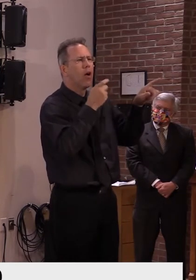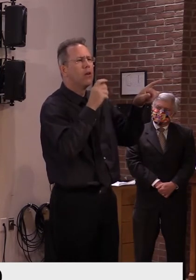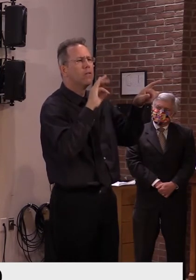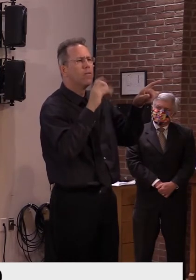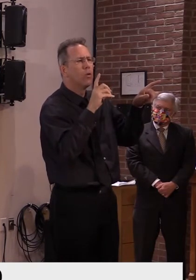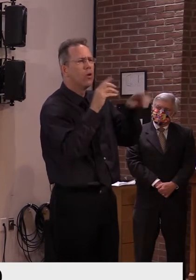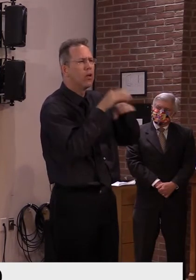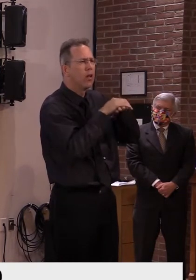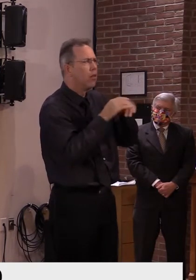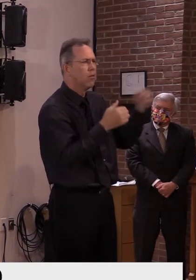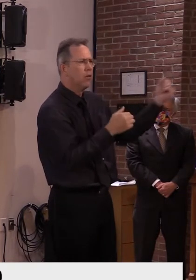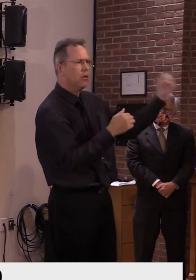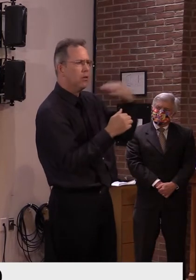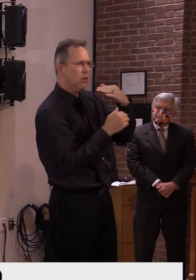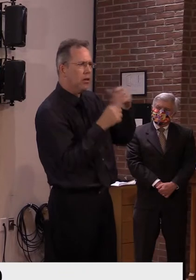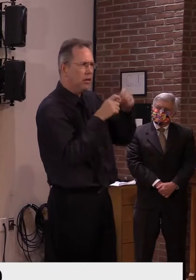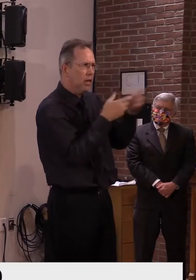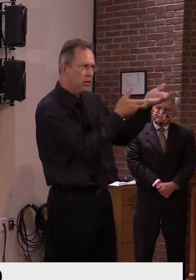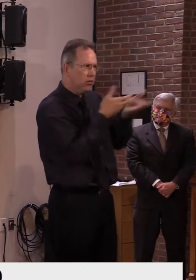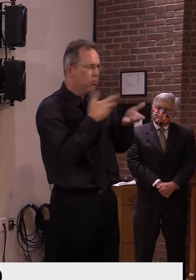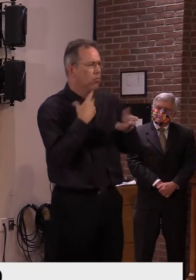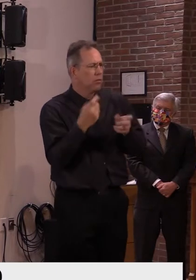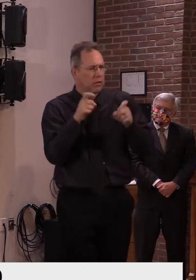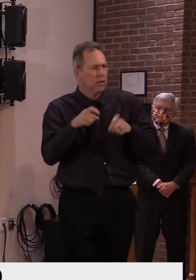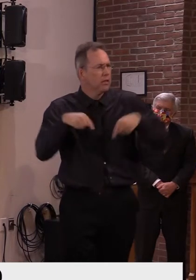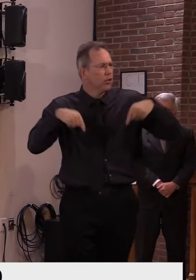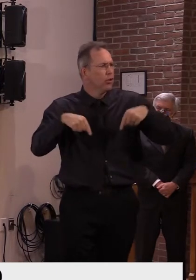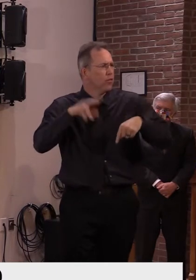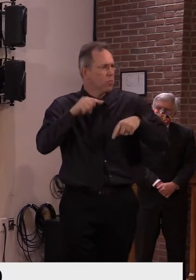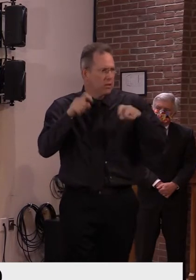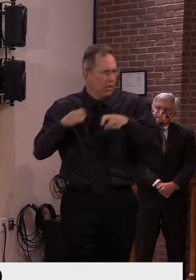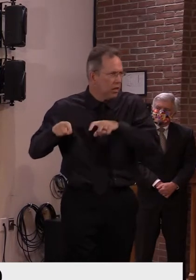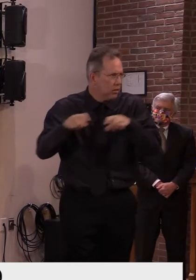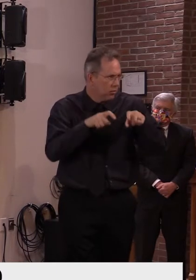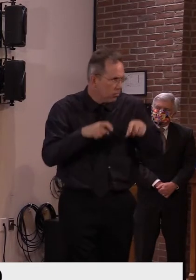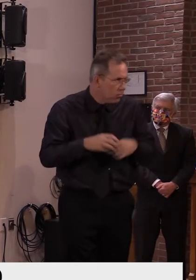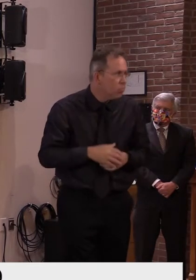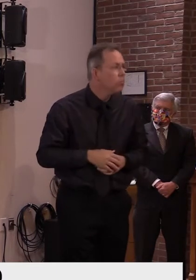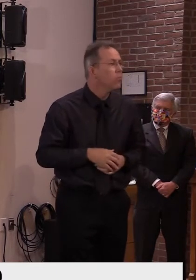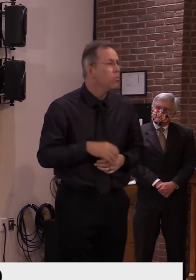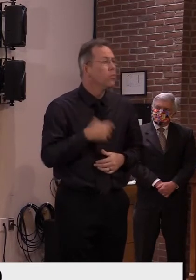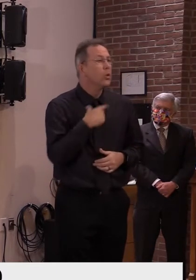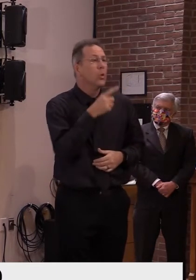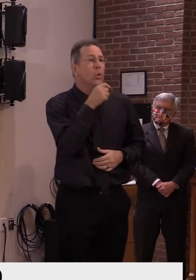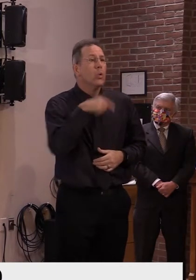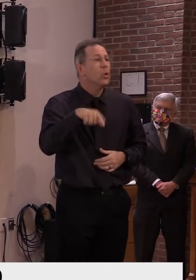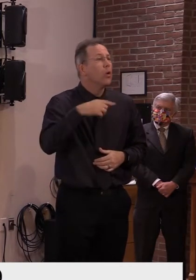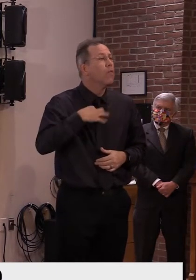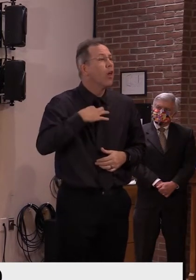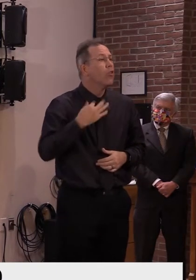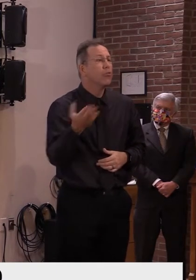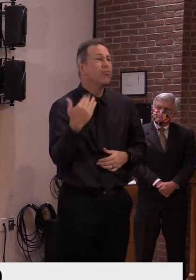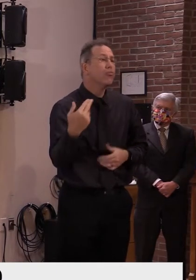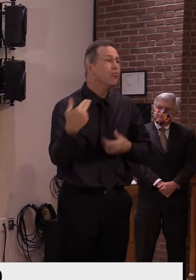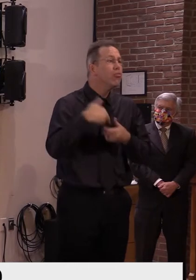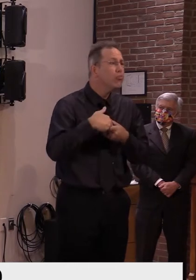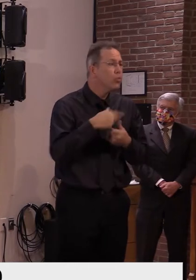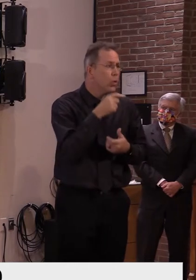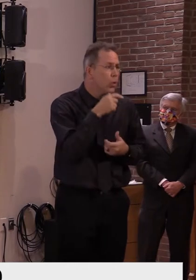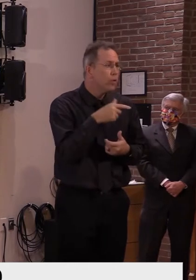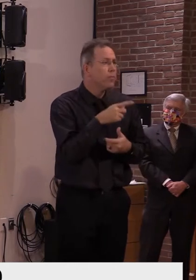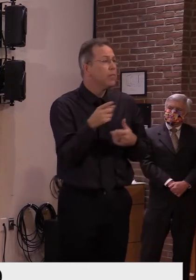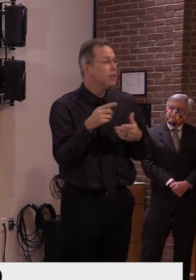who can participate in this trial. It needs to be people that can get that will get coronavirus illness. In Vermont,